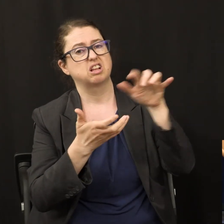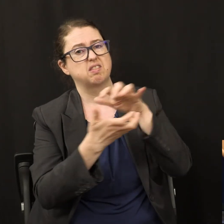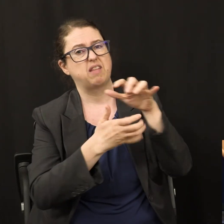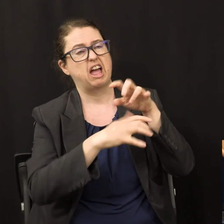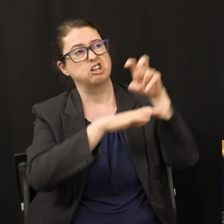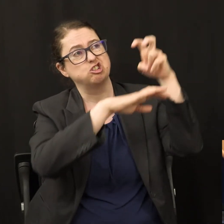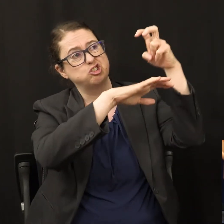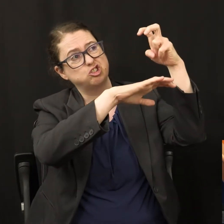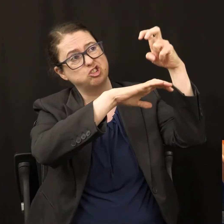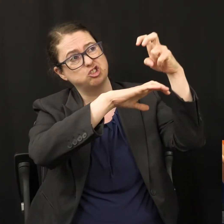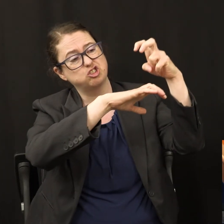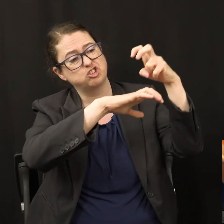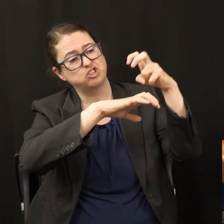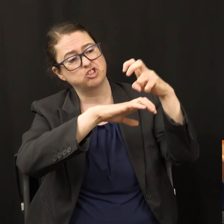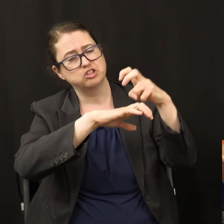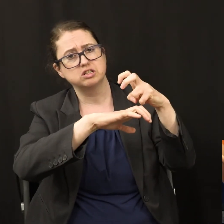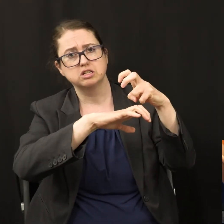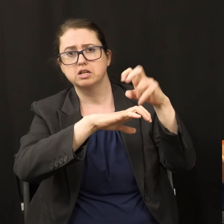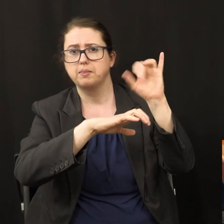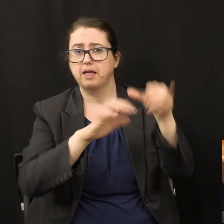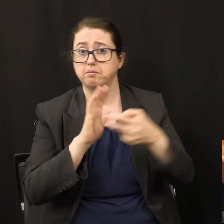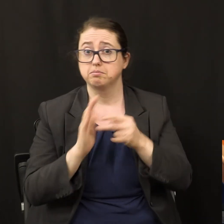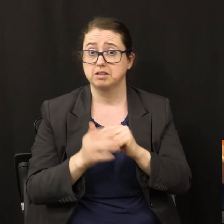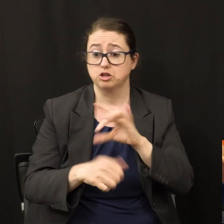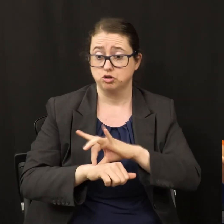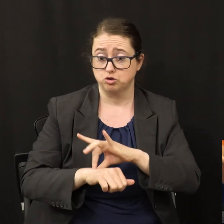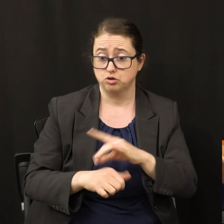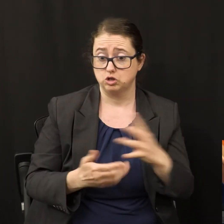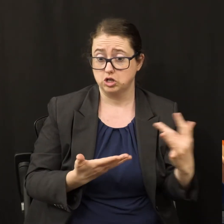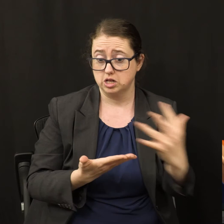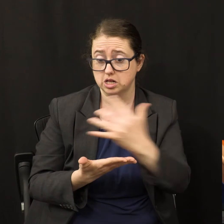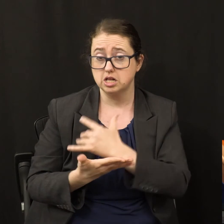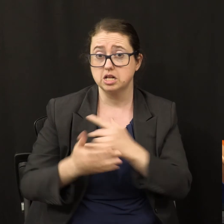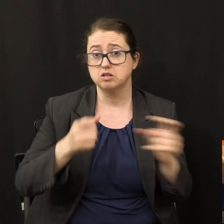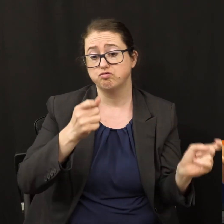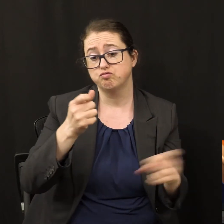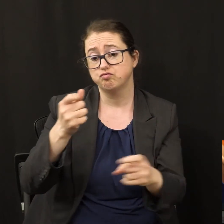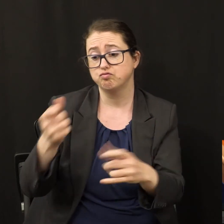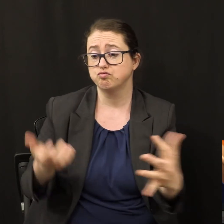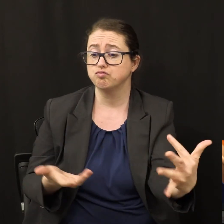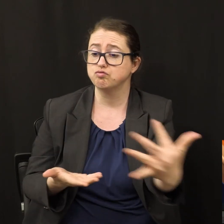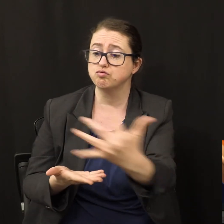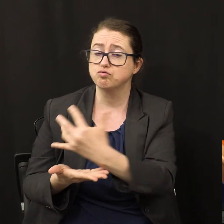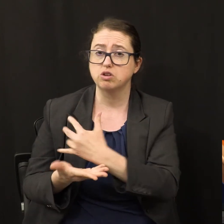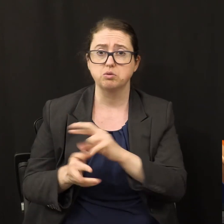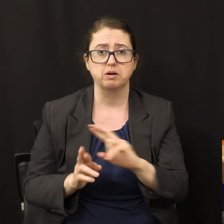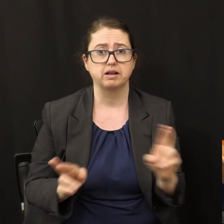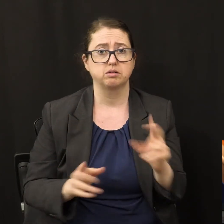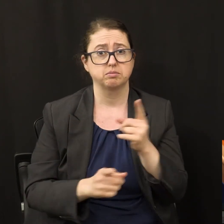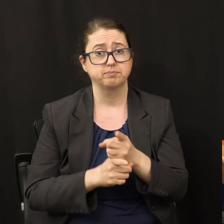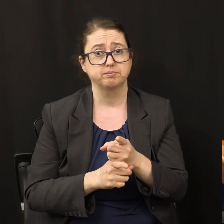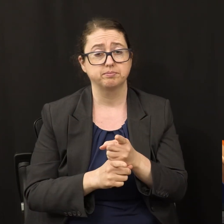Is the harvest of the earth ripe? Yes. Are the grapes ripe?